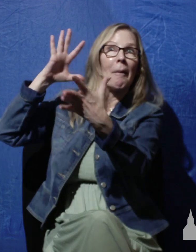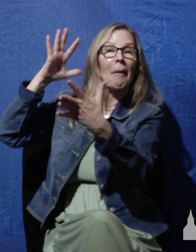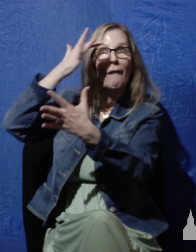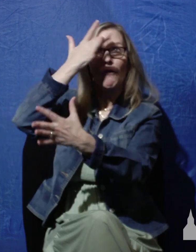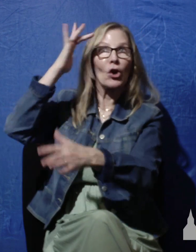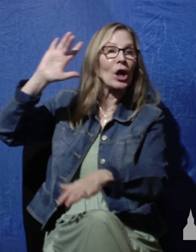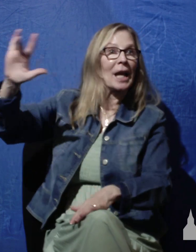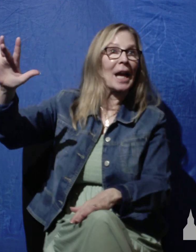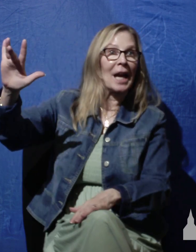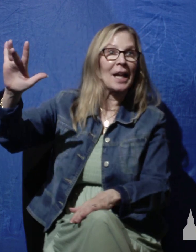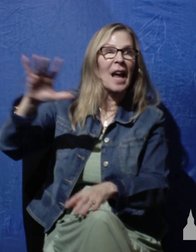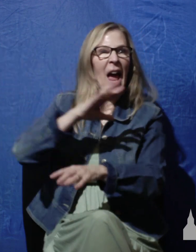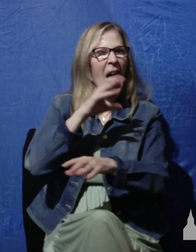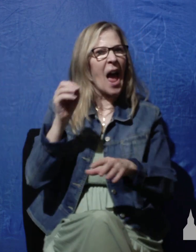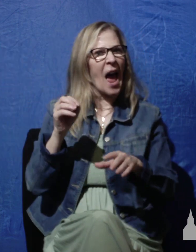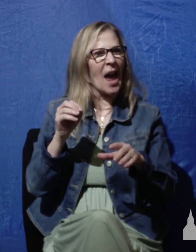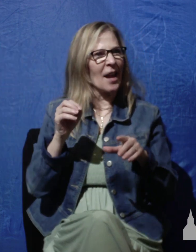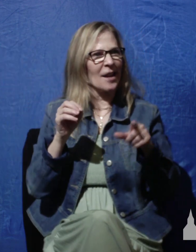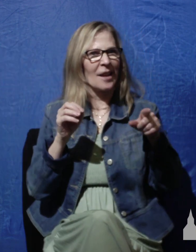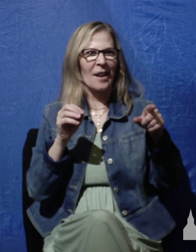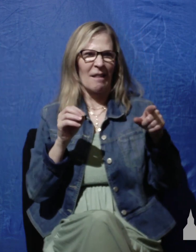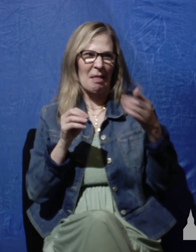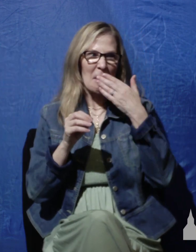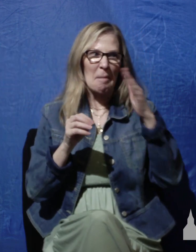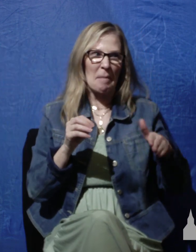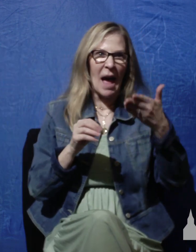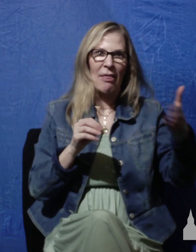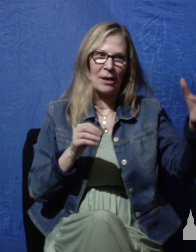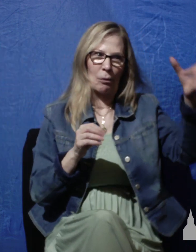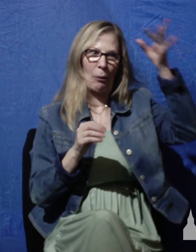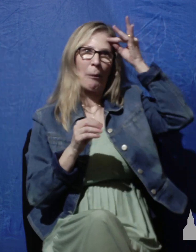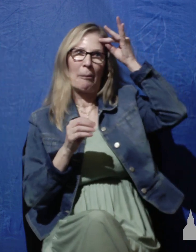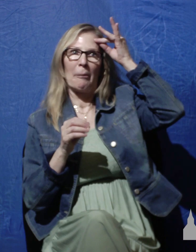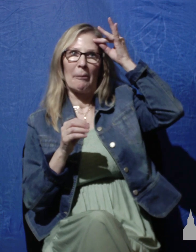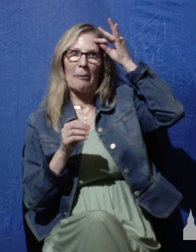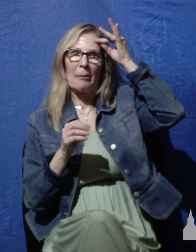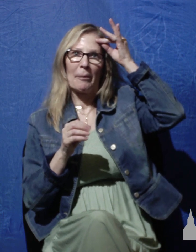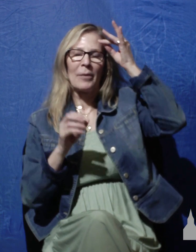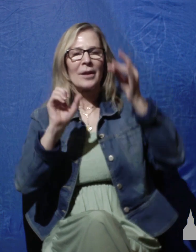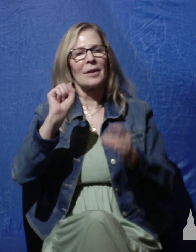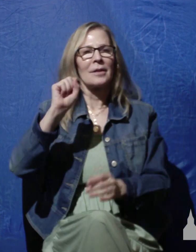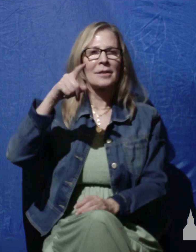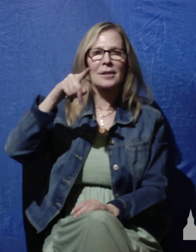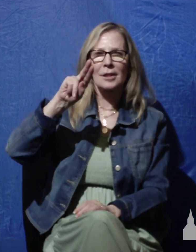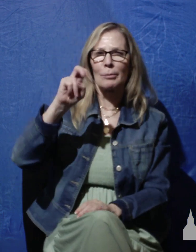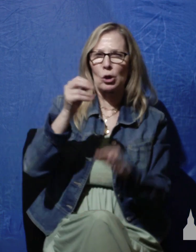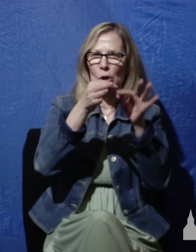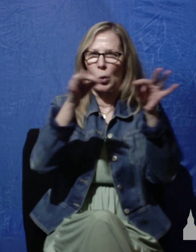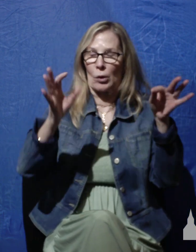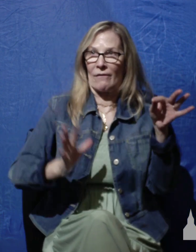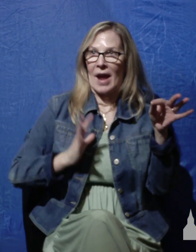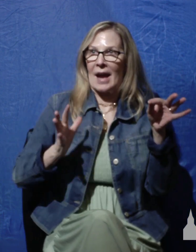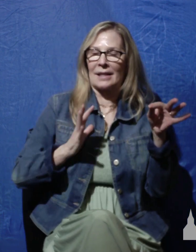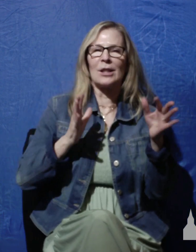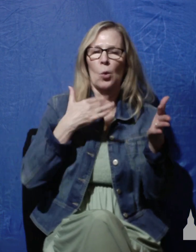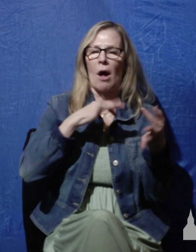Spurgeon and you may go, what? What did that mean? Let me interpret it for you. He's saying that the fall, meaning the fall of